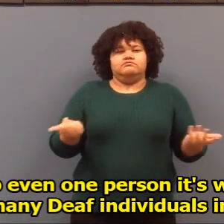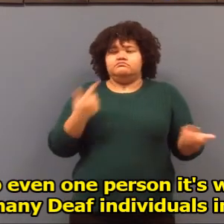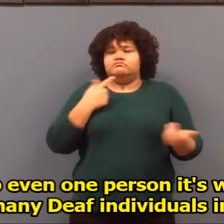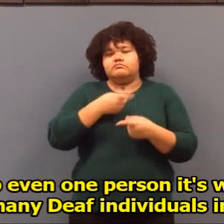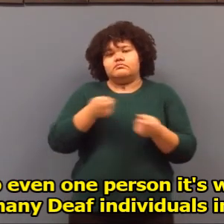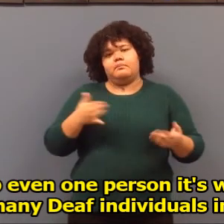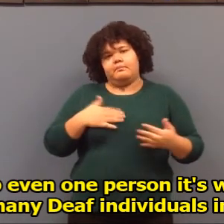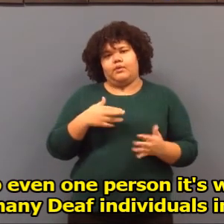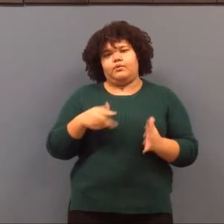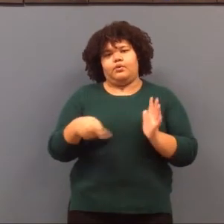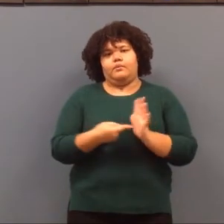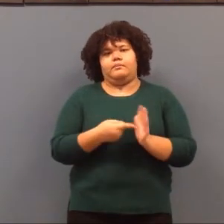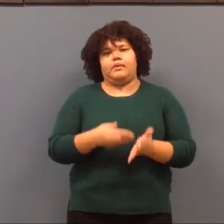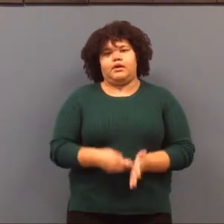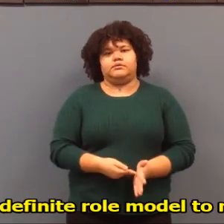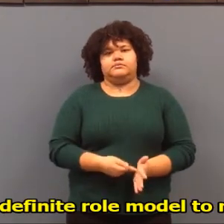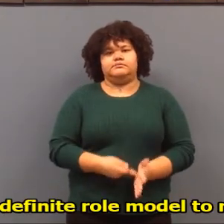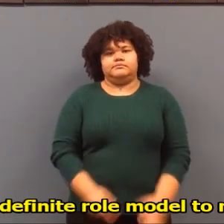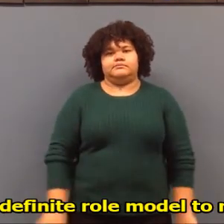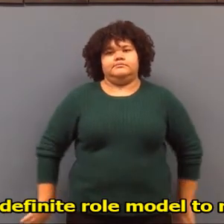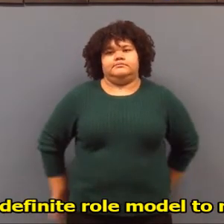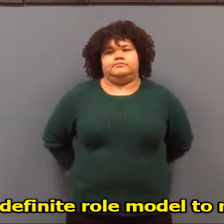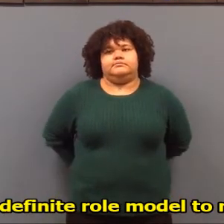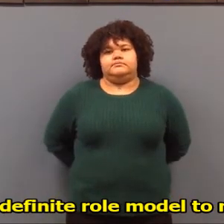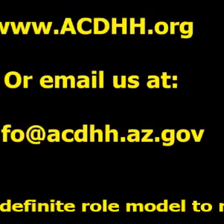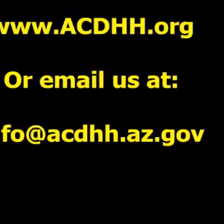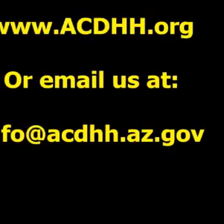individuals in Africa. He's a Deaf role model to me.